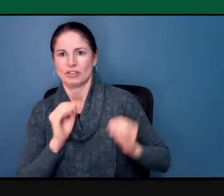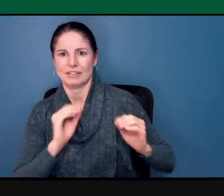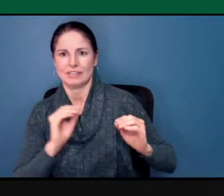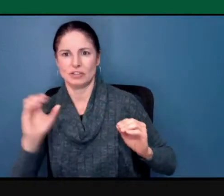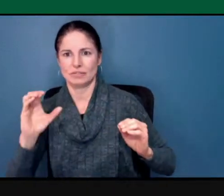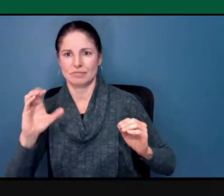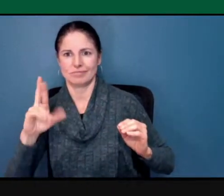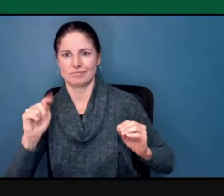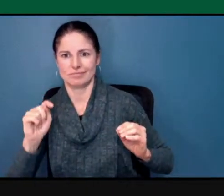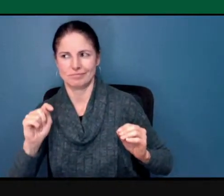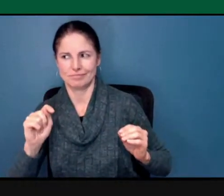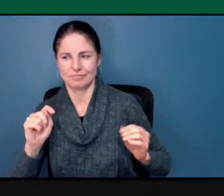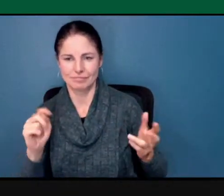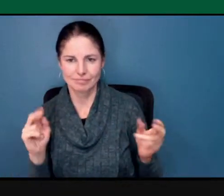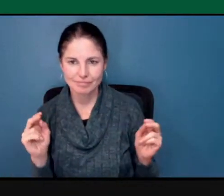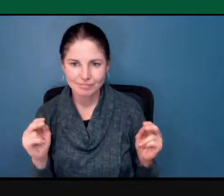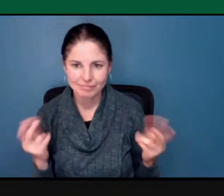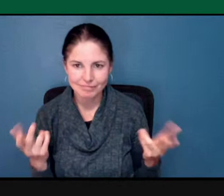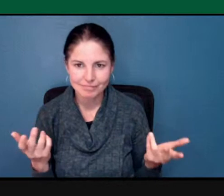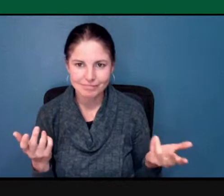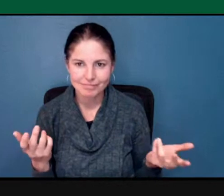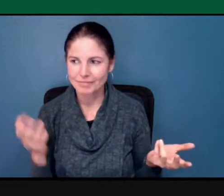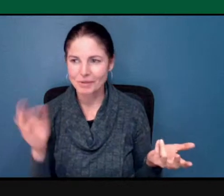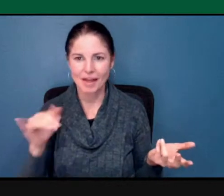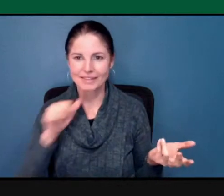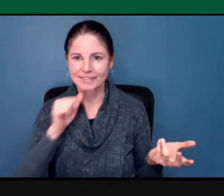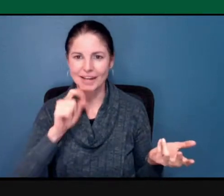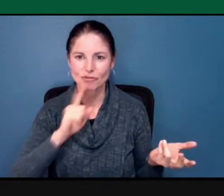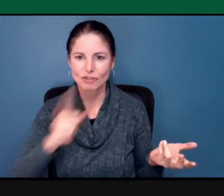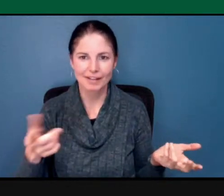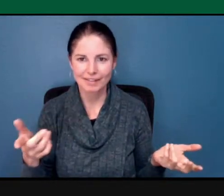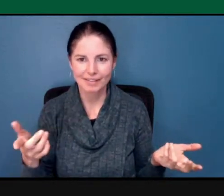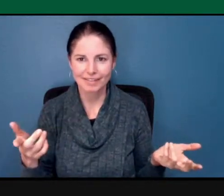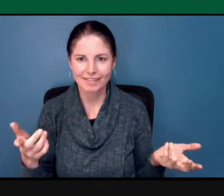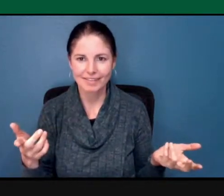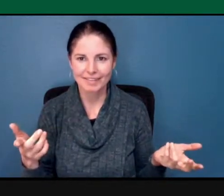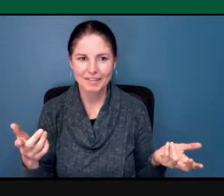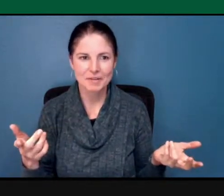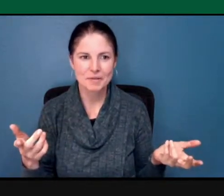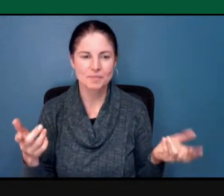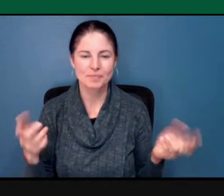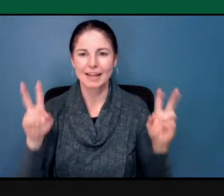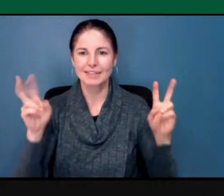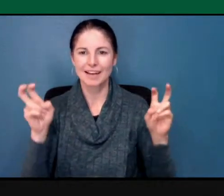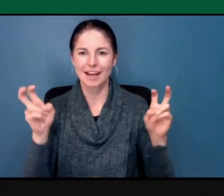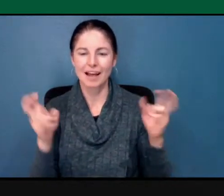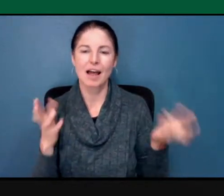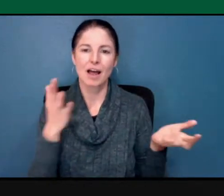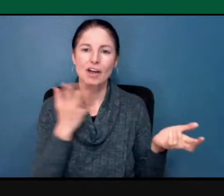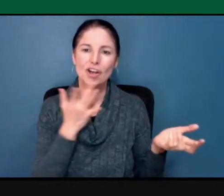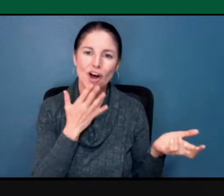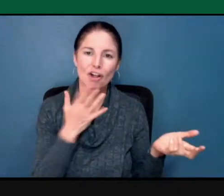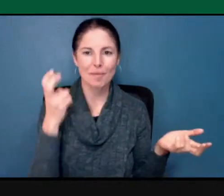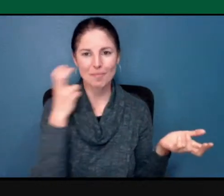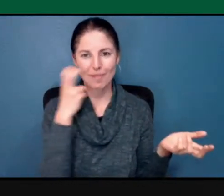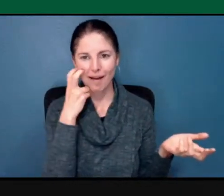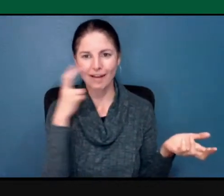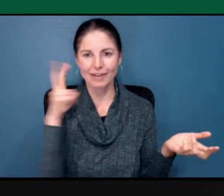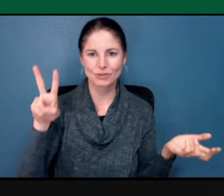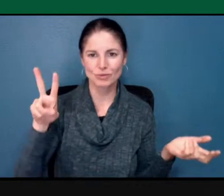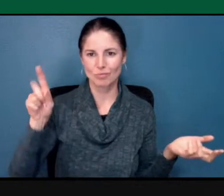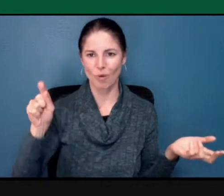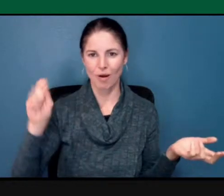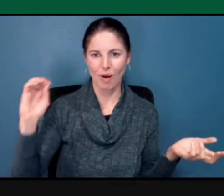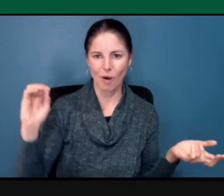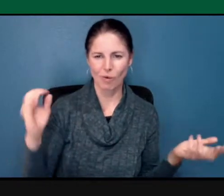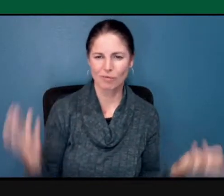that that's a ruse. We know that's not real. It's color blindness 2.0. We need to keep this conversation on the table,